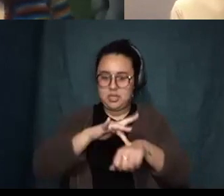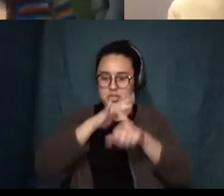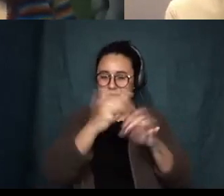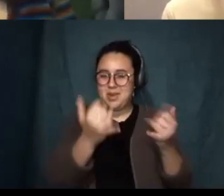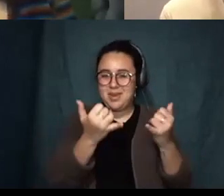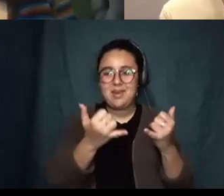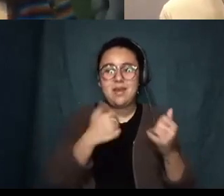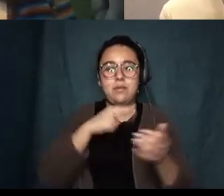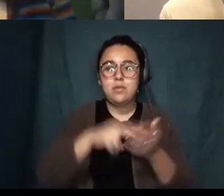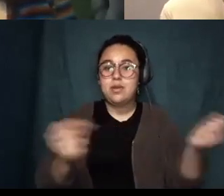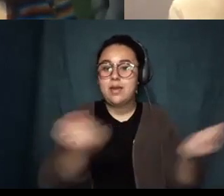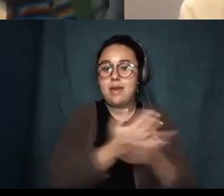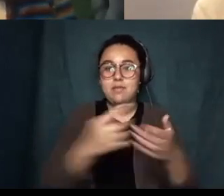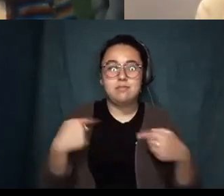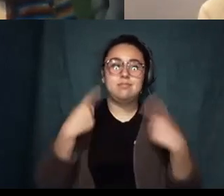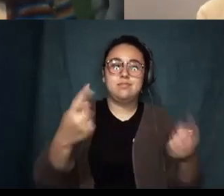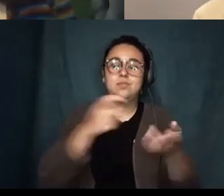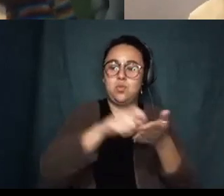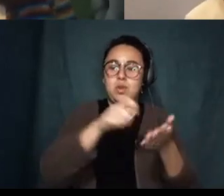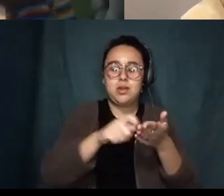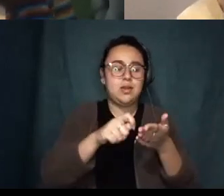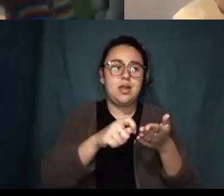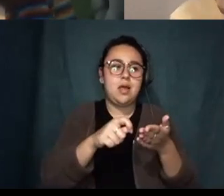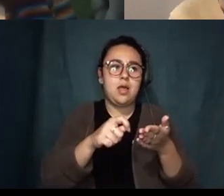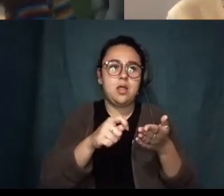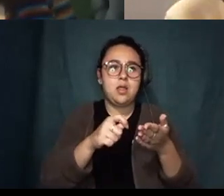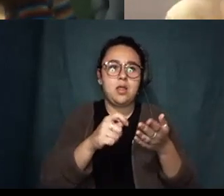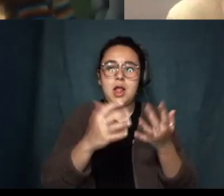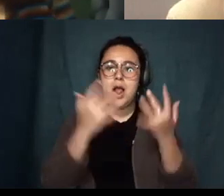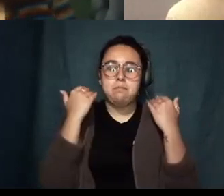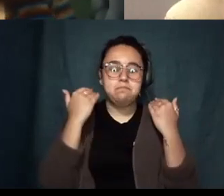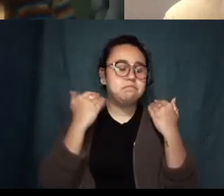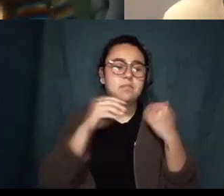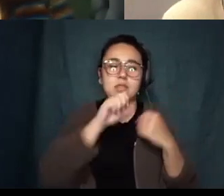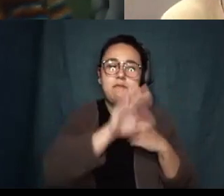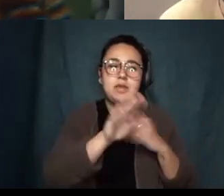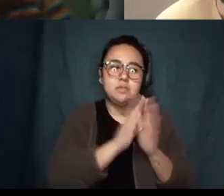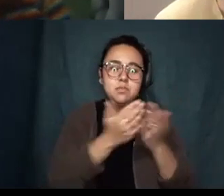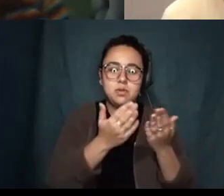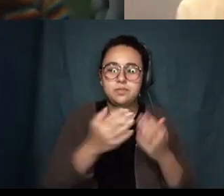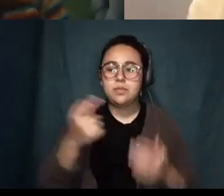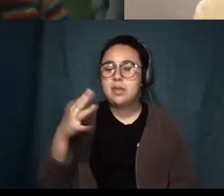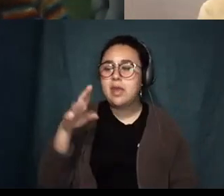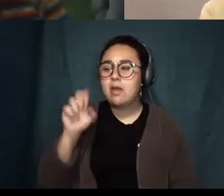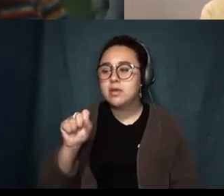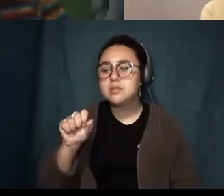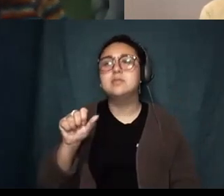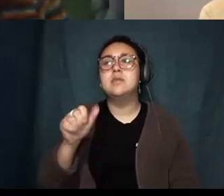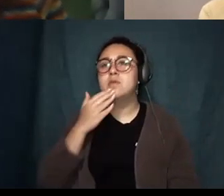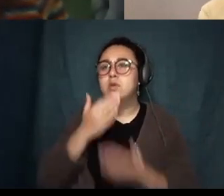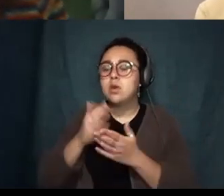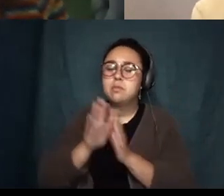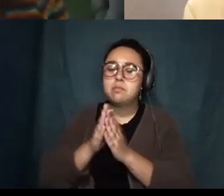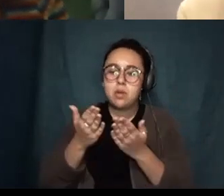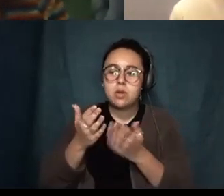everything he's ever written I just can't get enough of him um Geras Abdelmalekian had a great book of poetry called